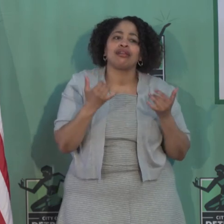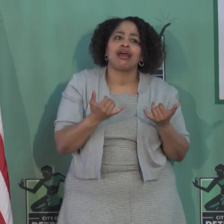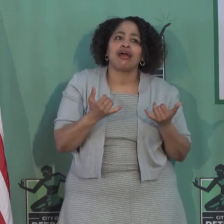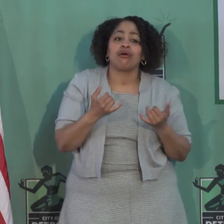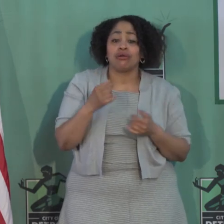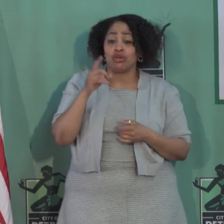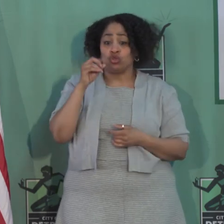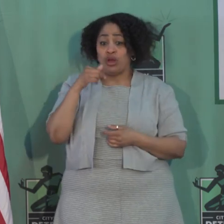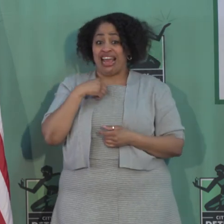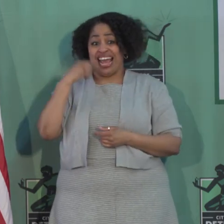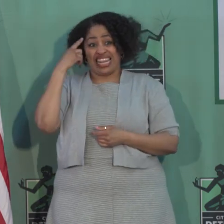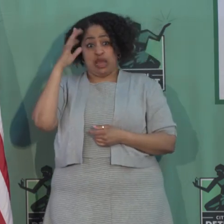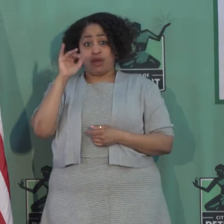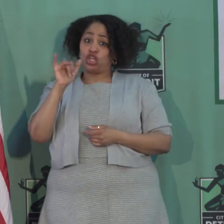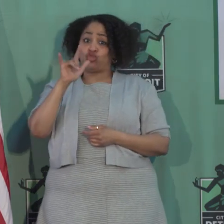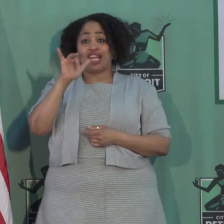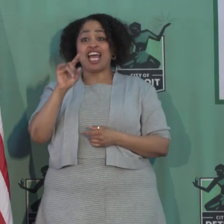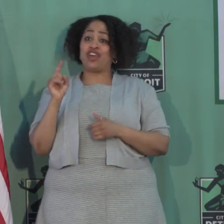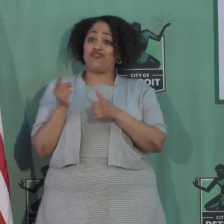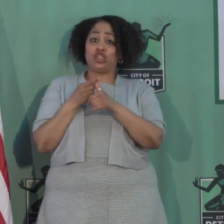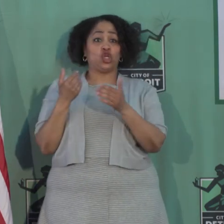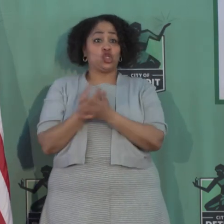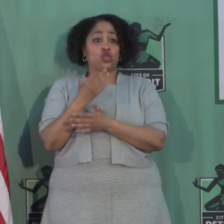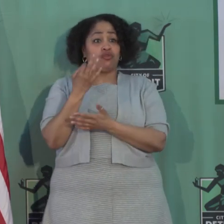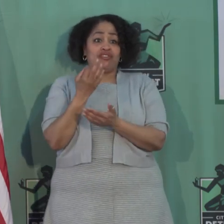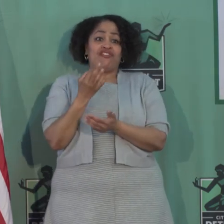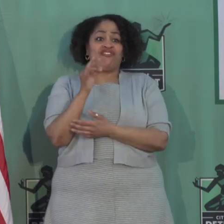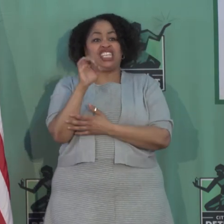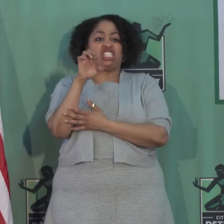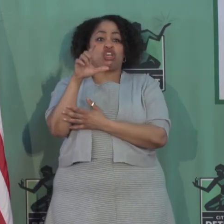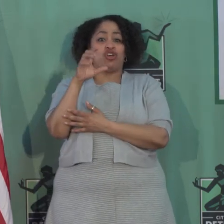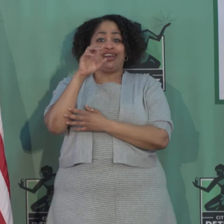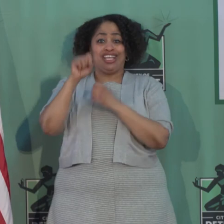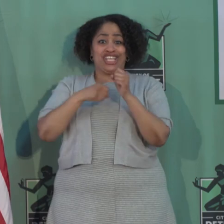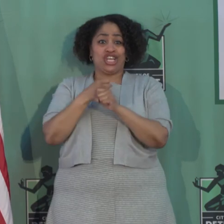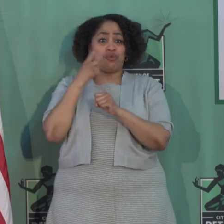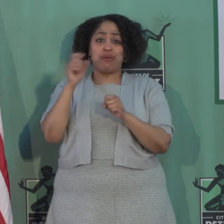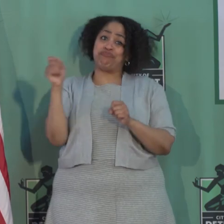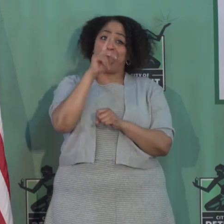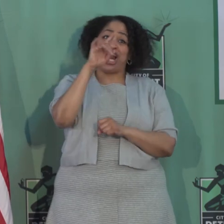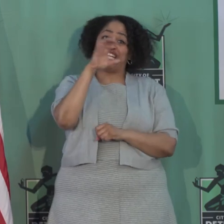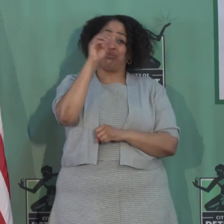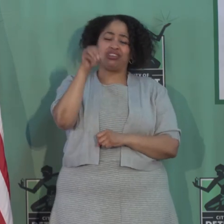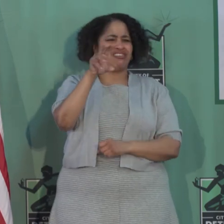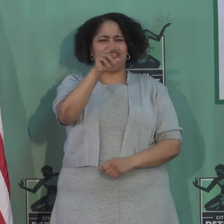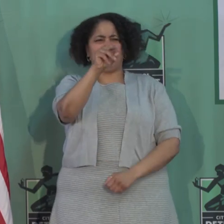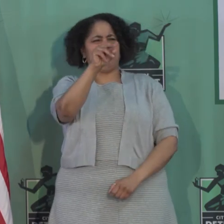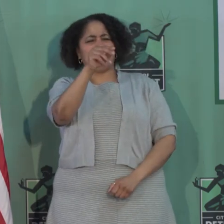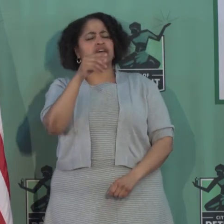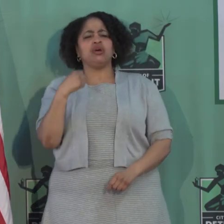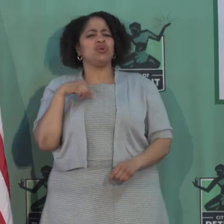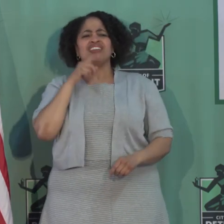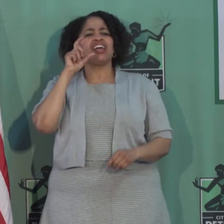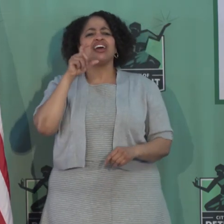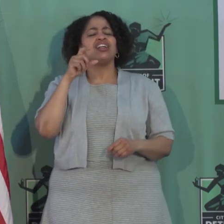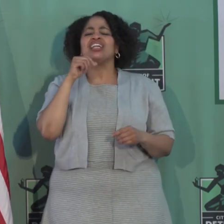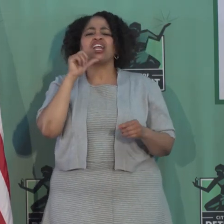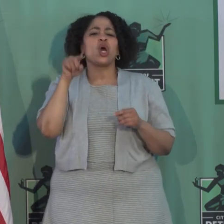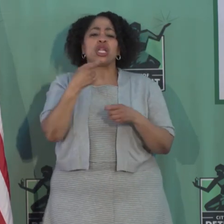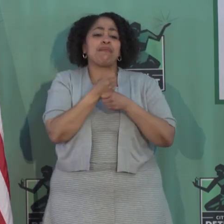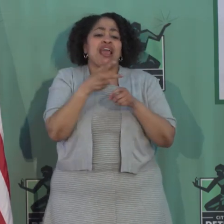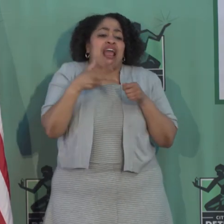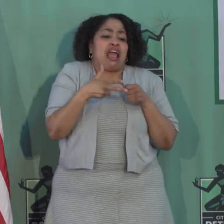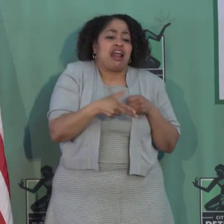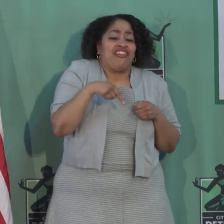do I think by July 1st in our new fiscal year they'll all be up to 100%? No, I don't. And so we're going to have to not just make cuts